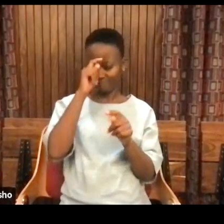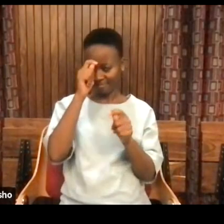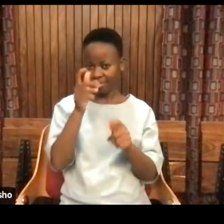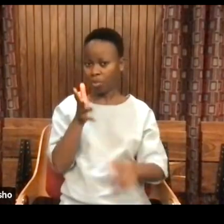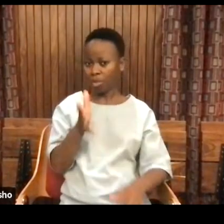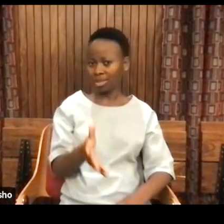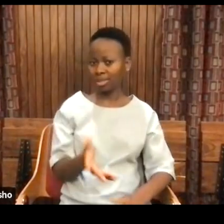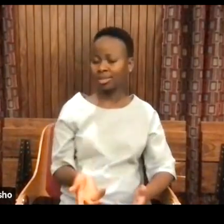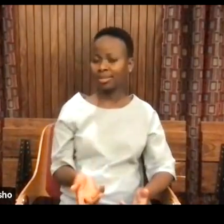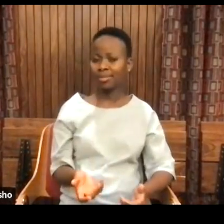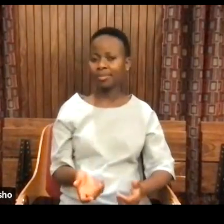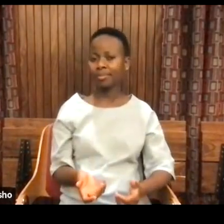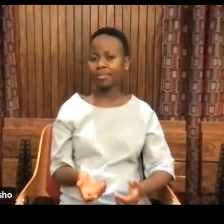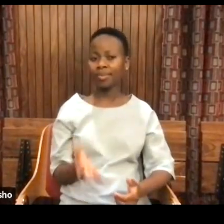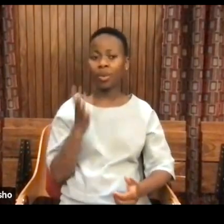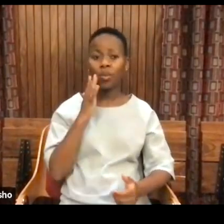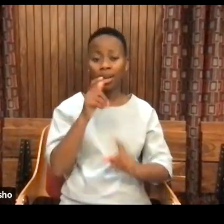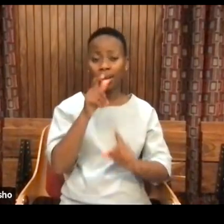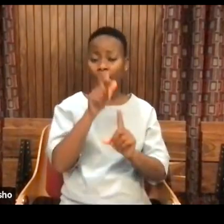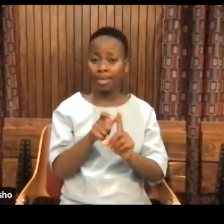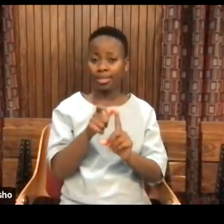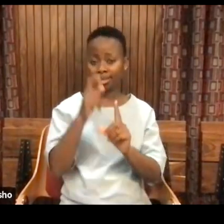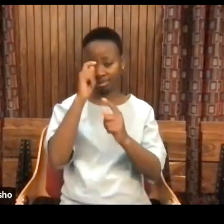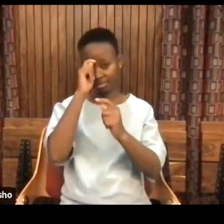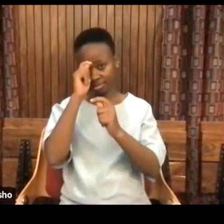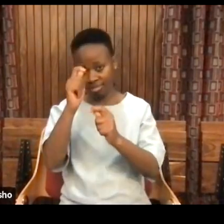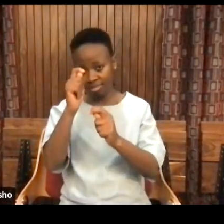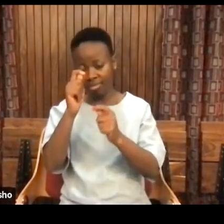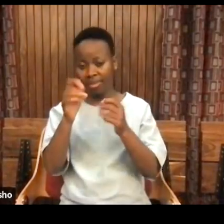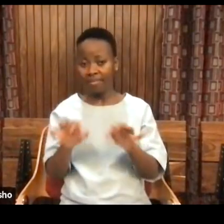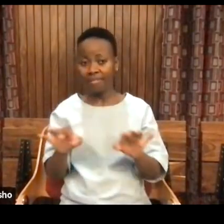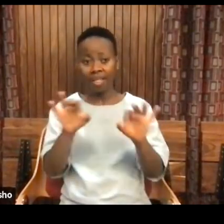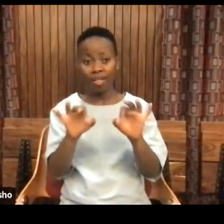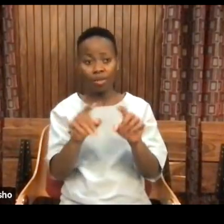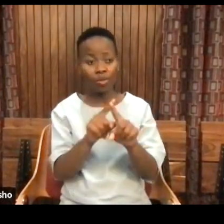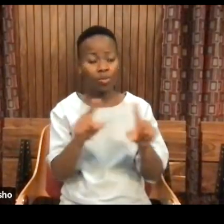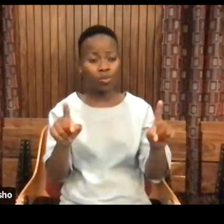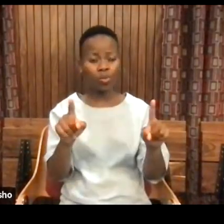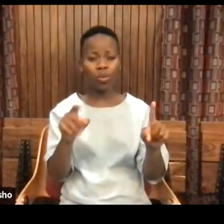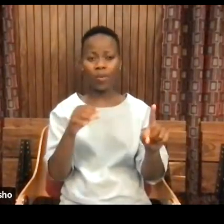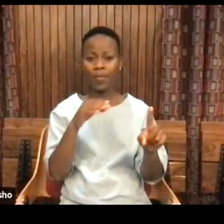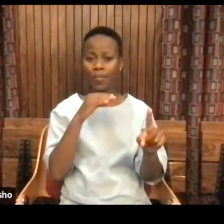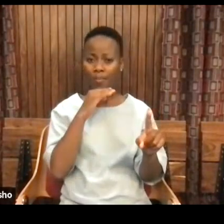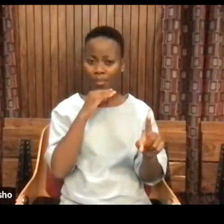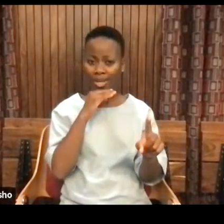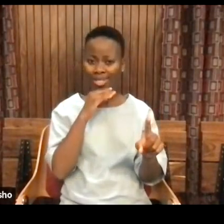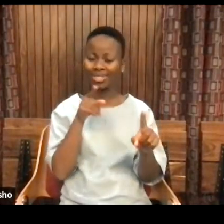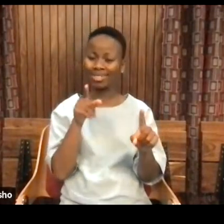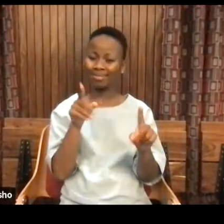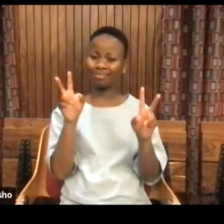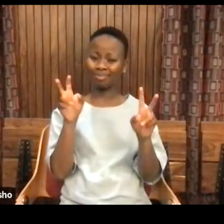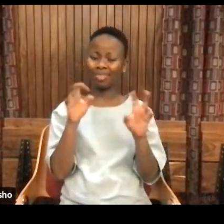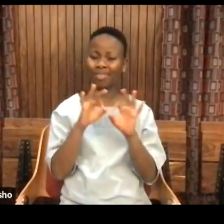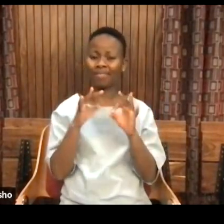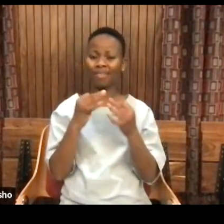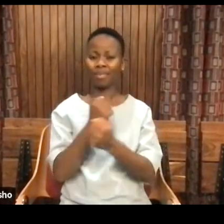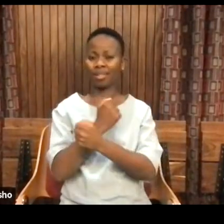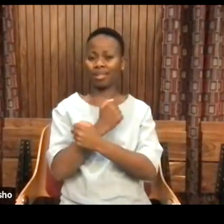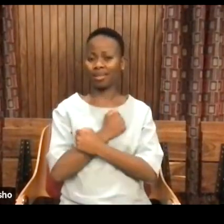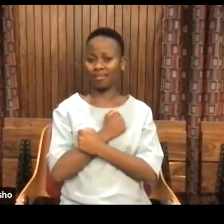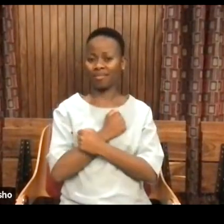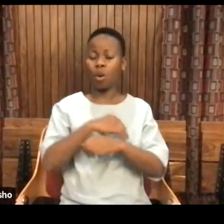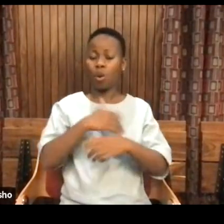When you're valued intimately, it's usually called family love or